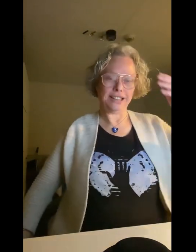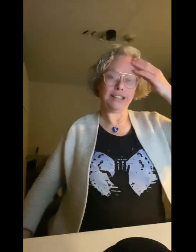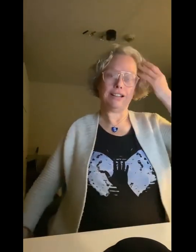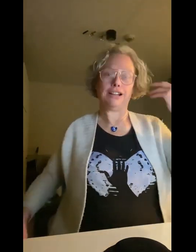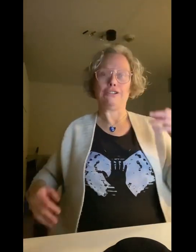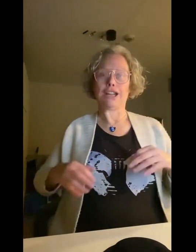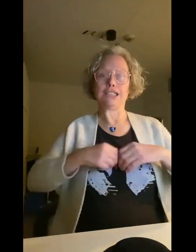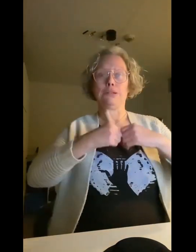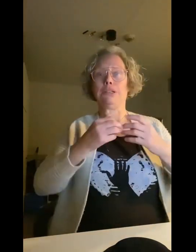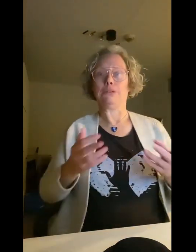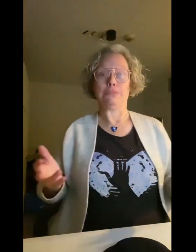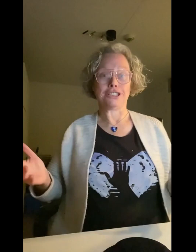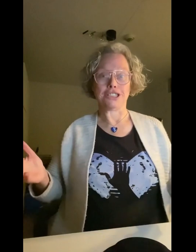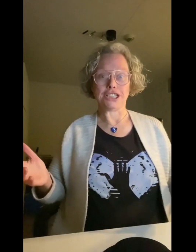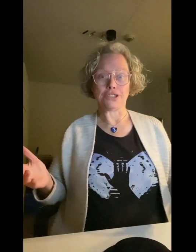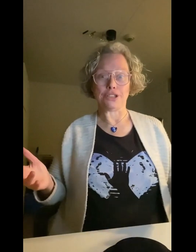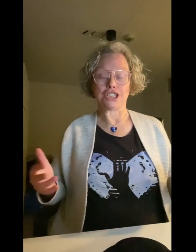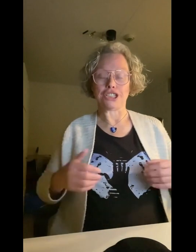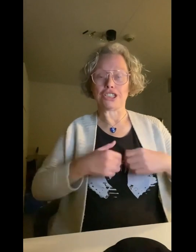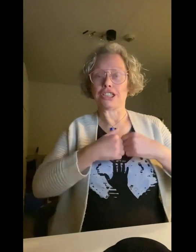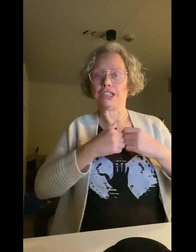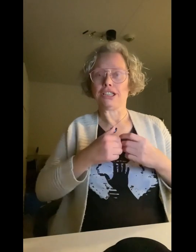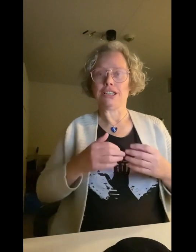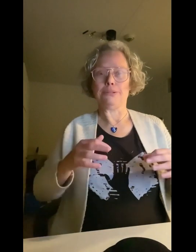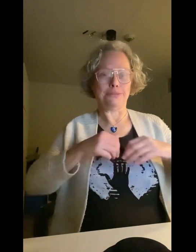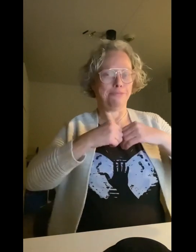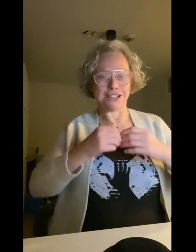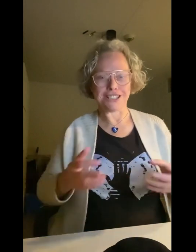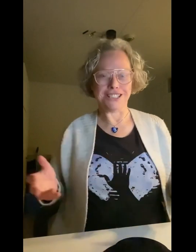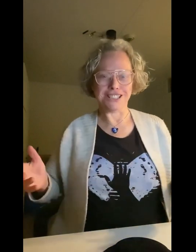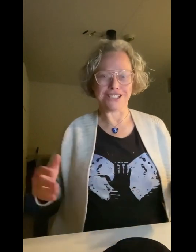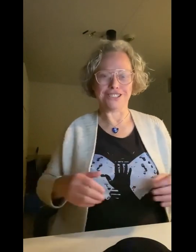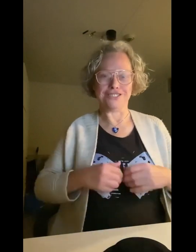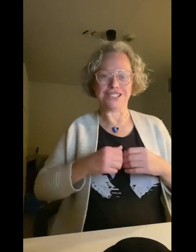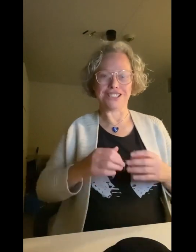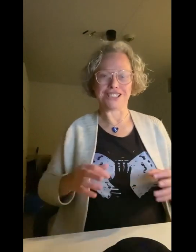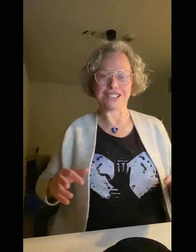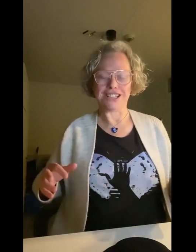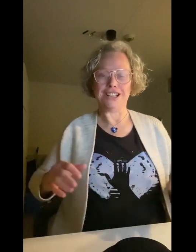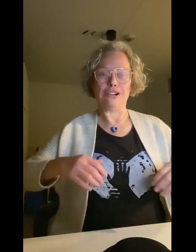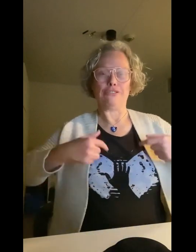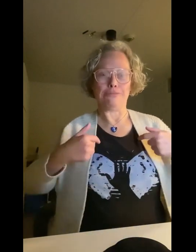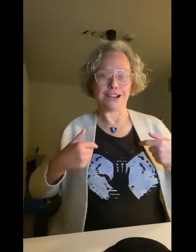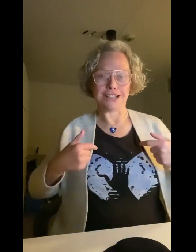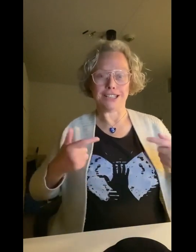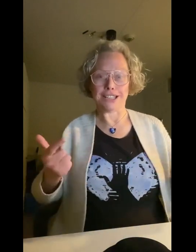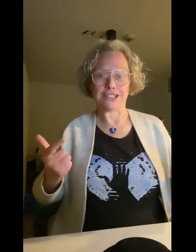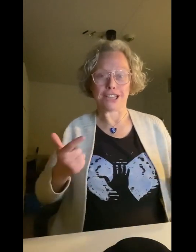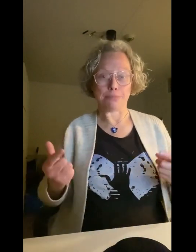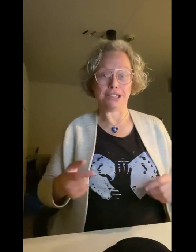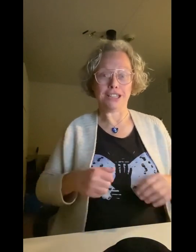Alright, best season wishes, best season wishes of mine and a happy